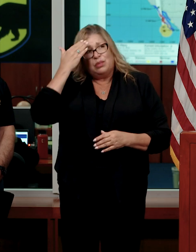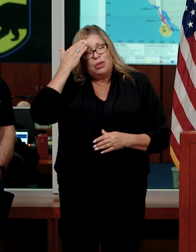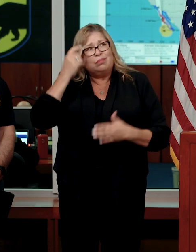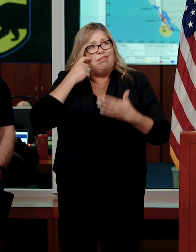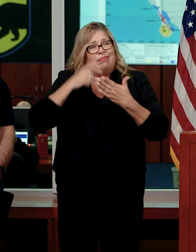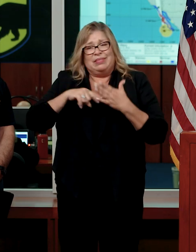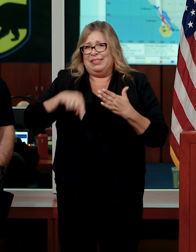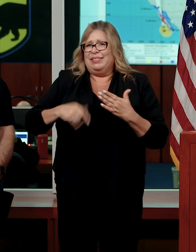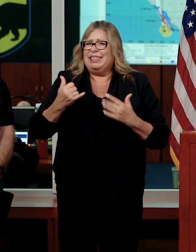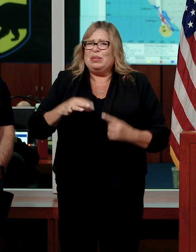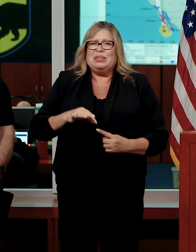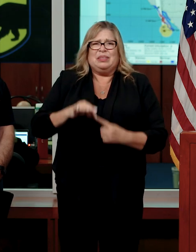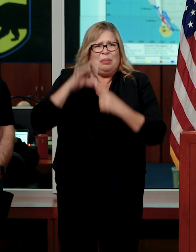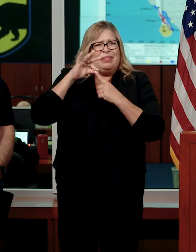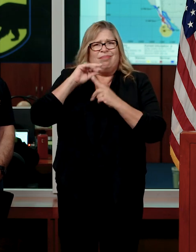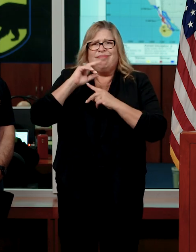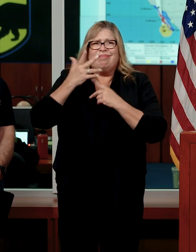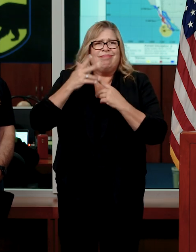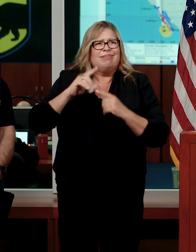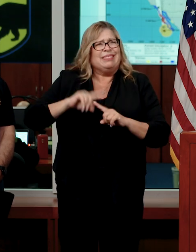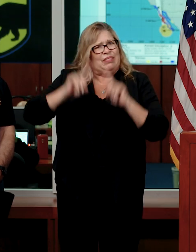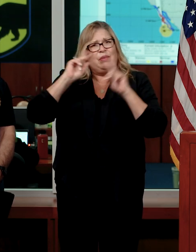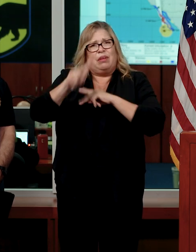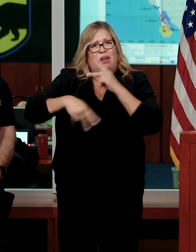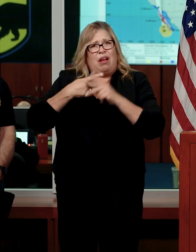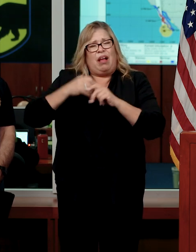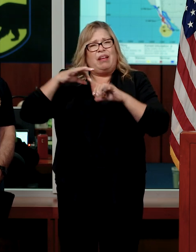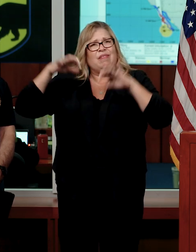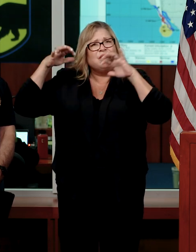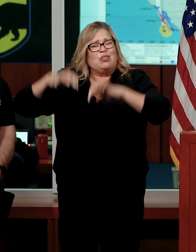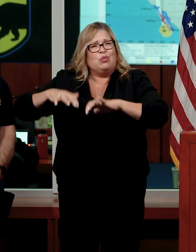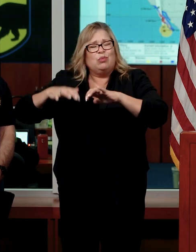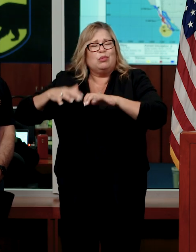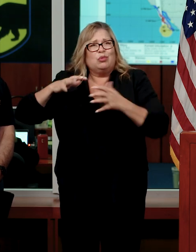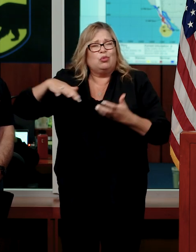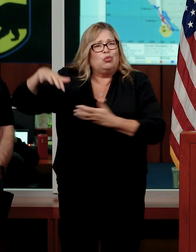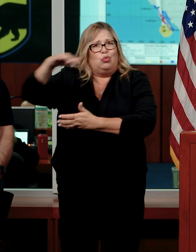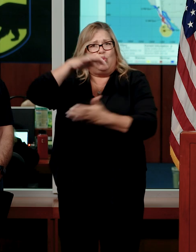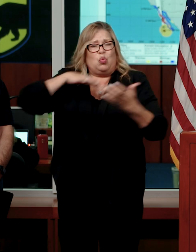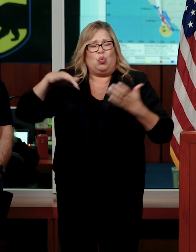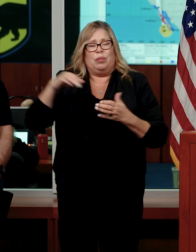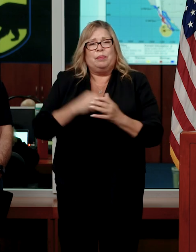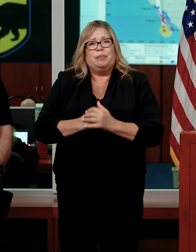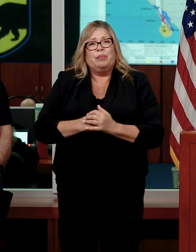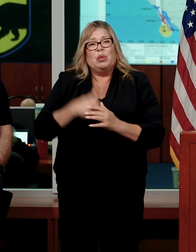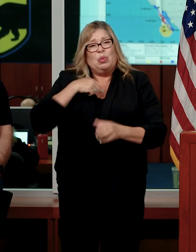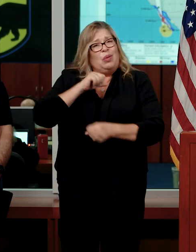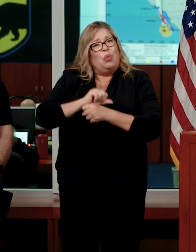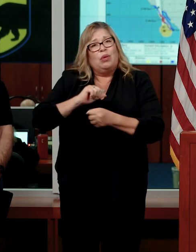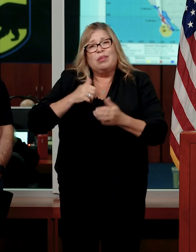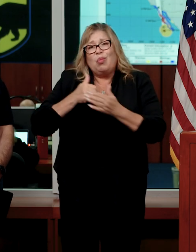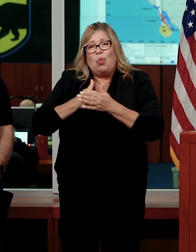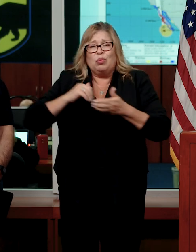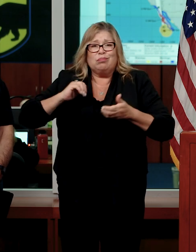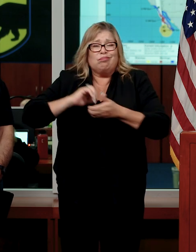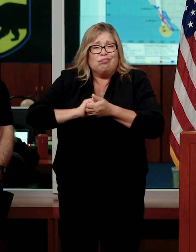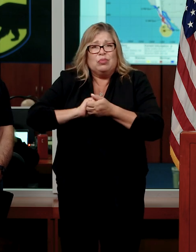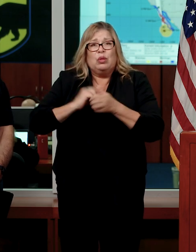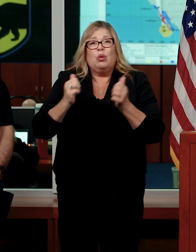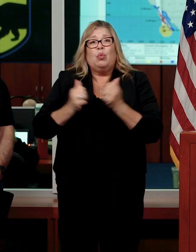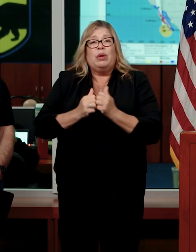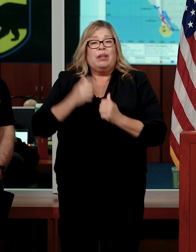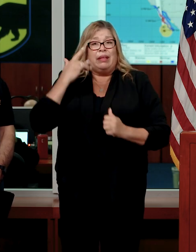unique storm. We are working very closely with the California Office of,